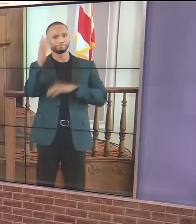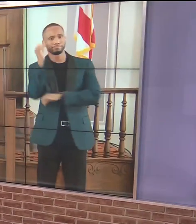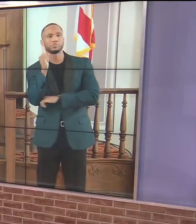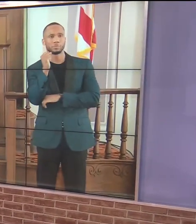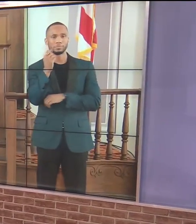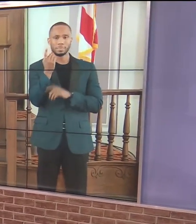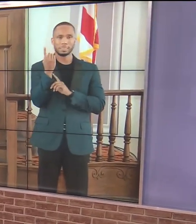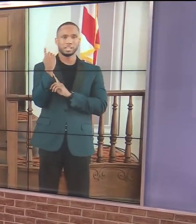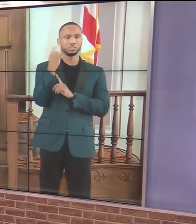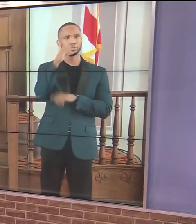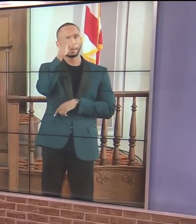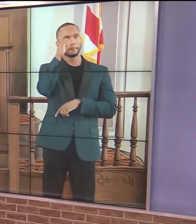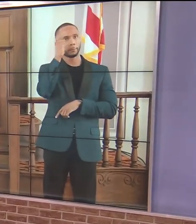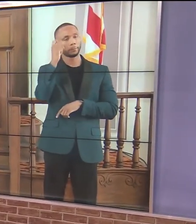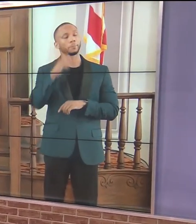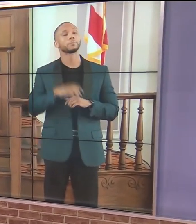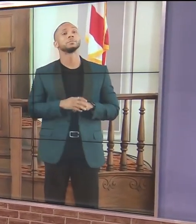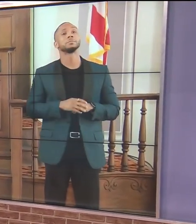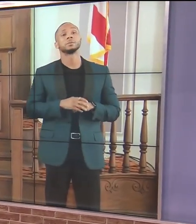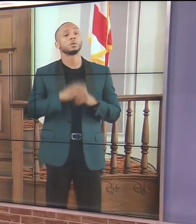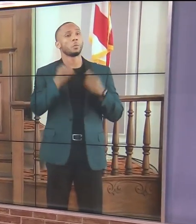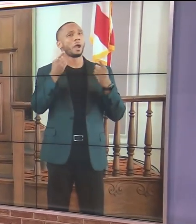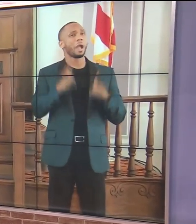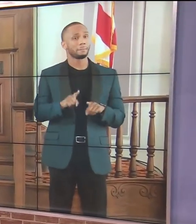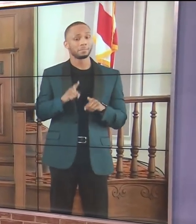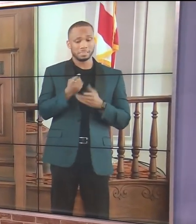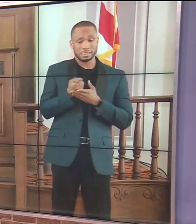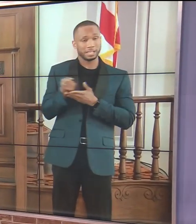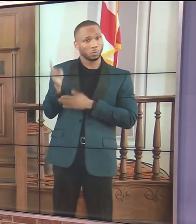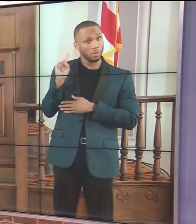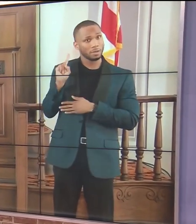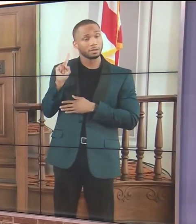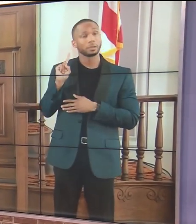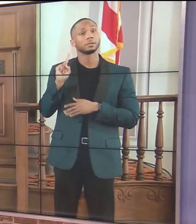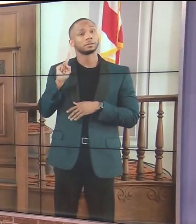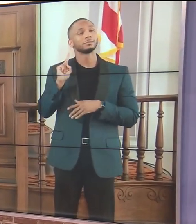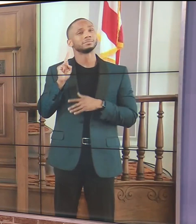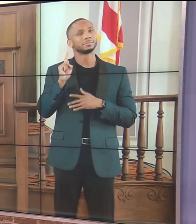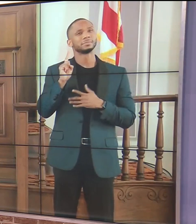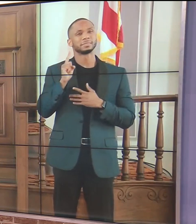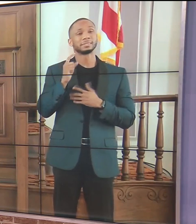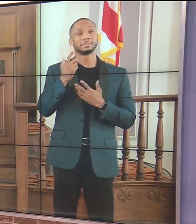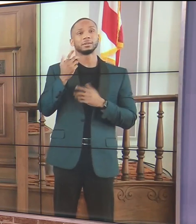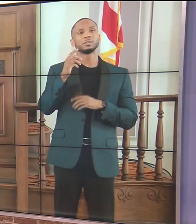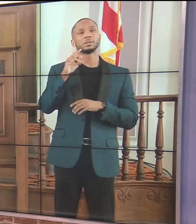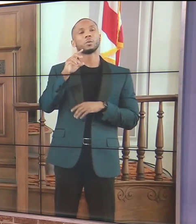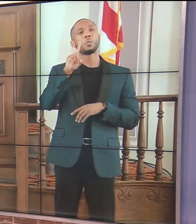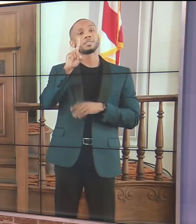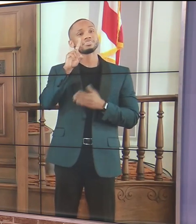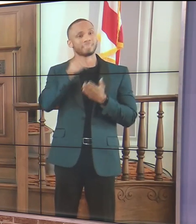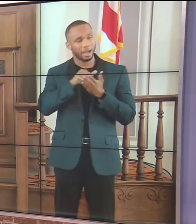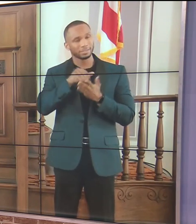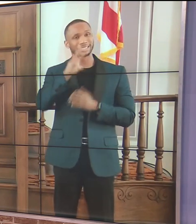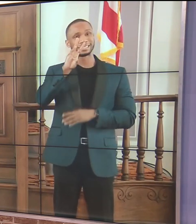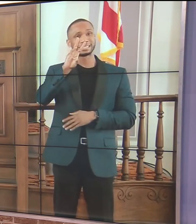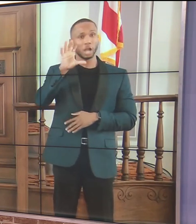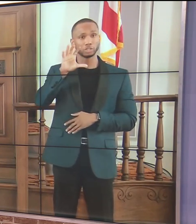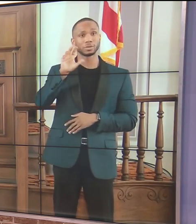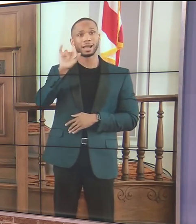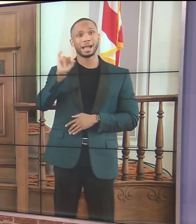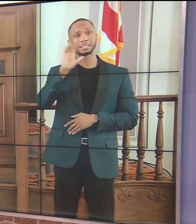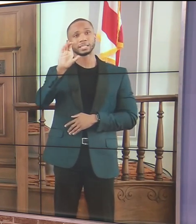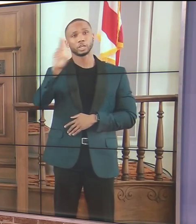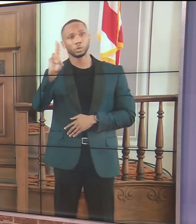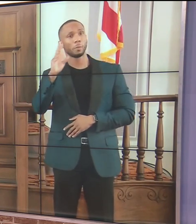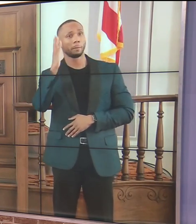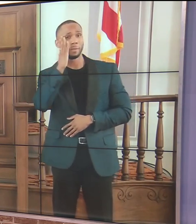Thanks for joining us today for WKRG News 5 at Noon. I'm Devin Walsh. It was no surprise that Alabama Governor Kay